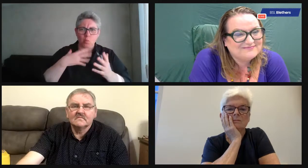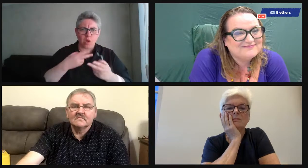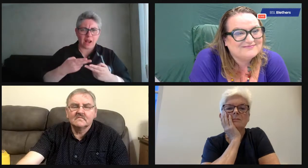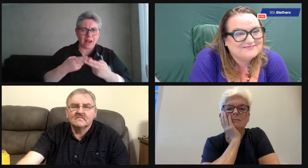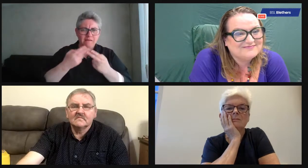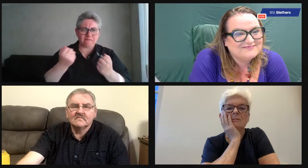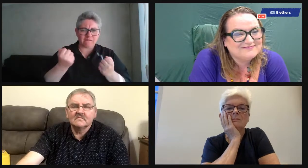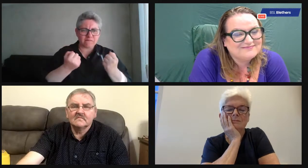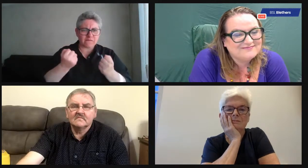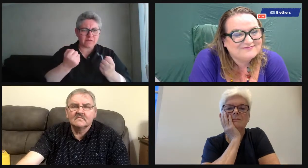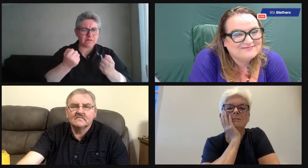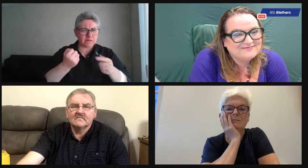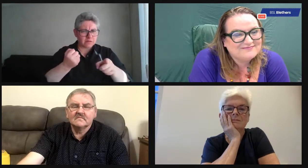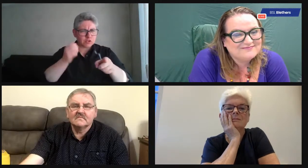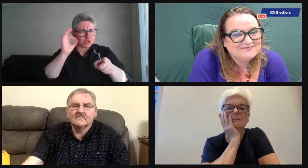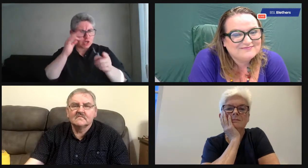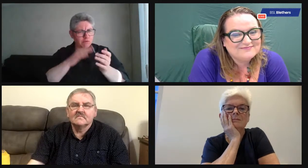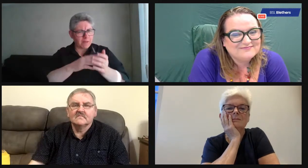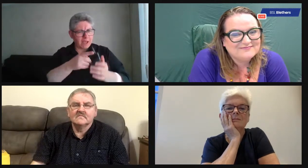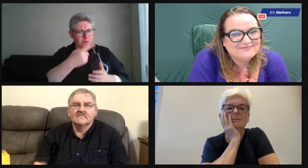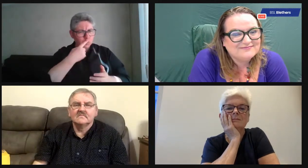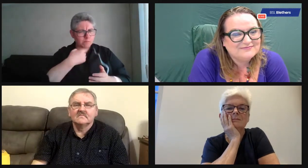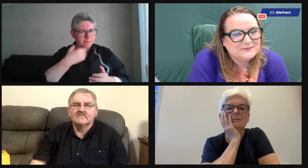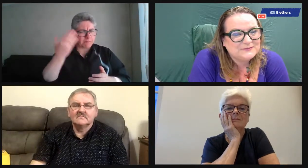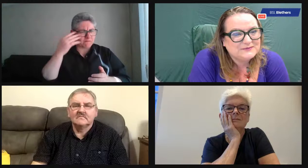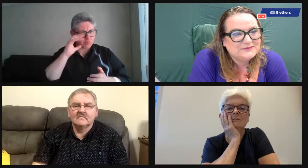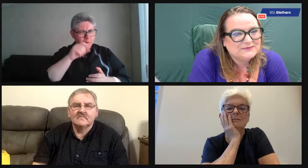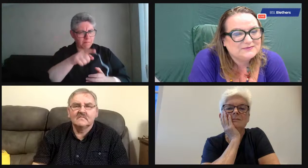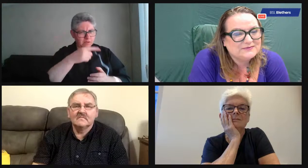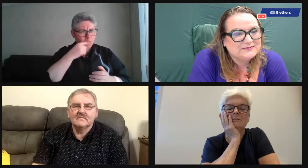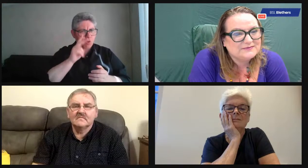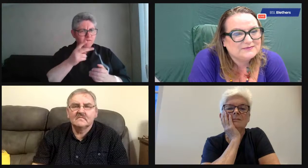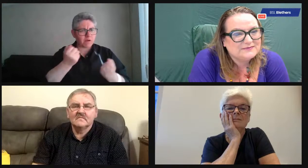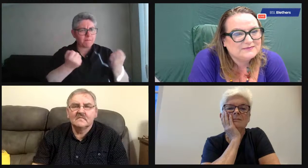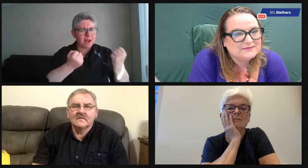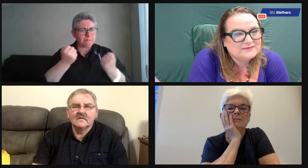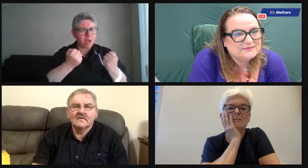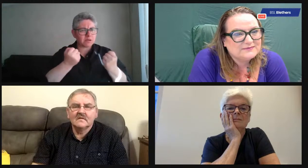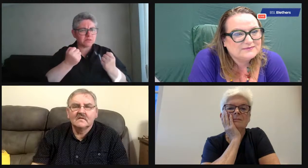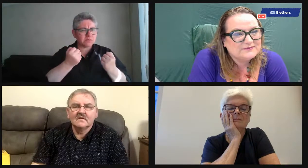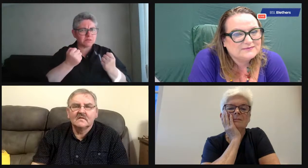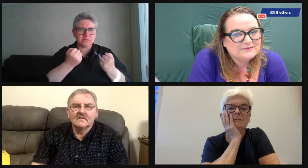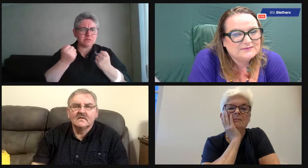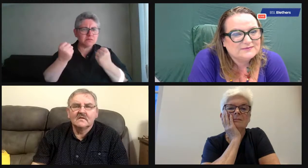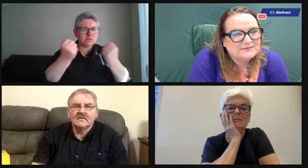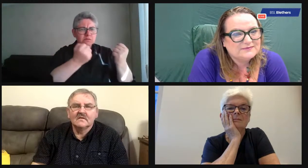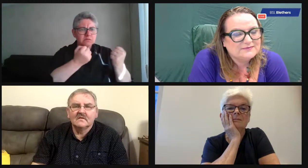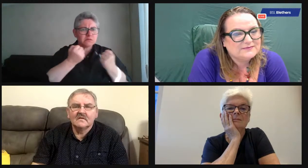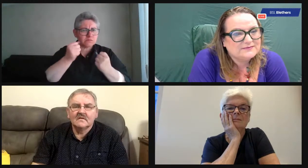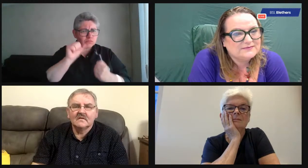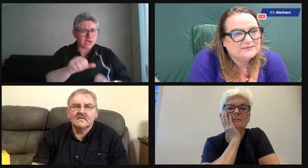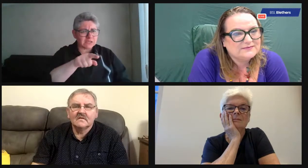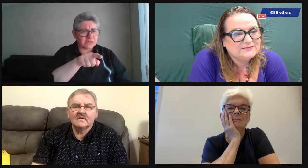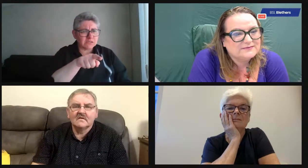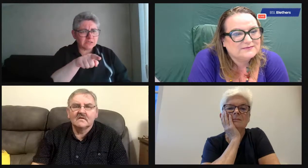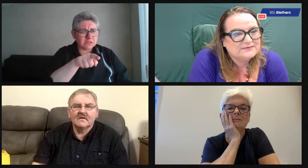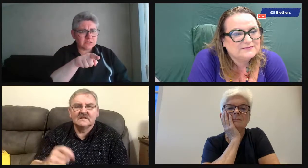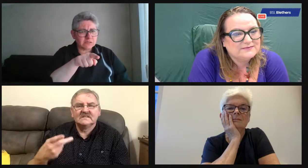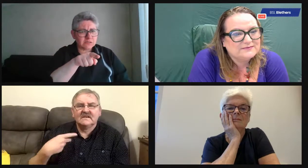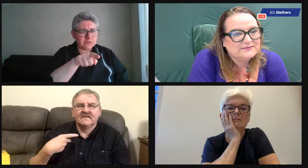Maybe organizing trips, maybe deaf people need lifts. I think, Gerry, you had a minibus at one point, weren't